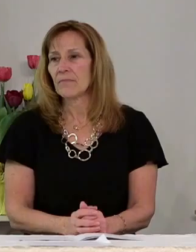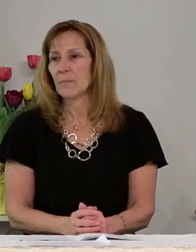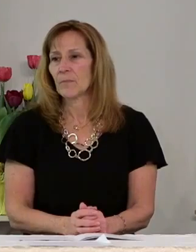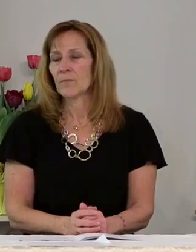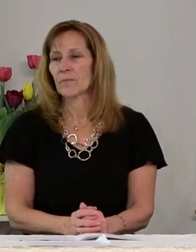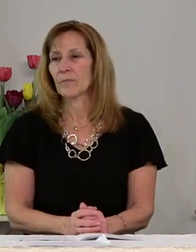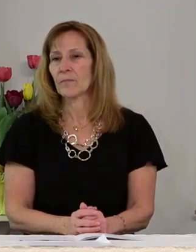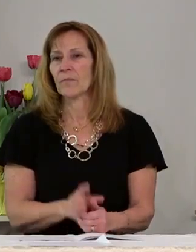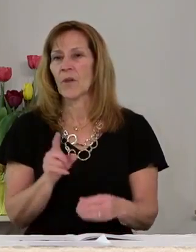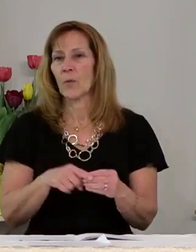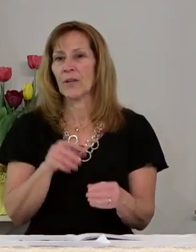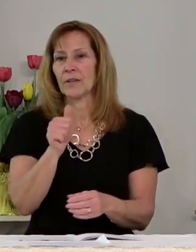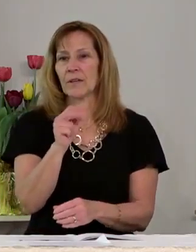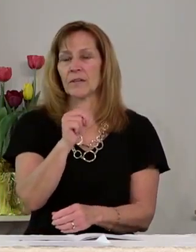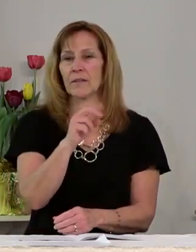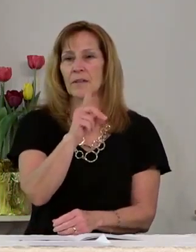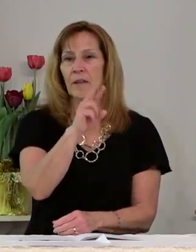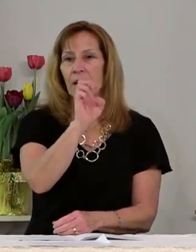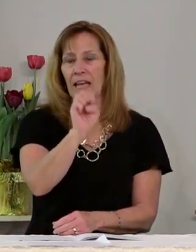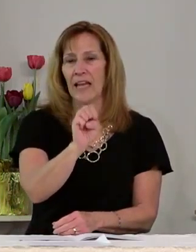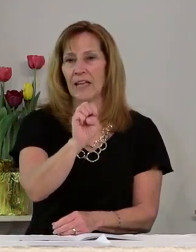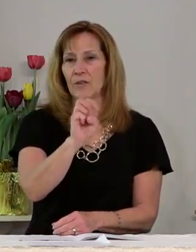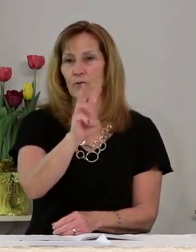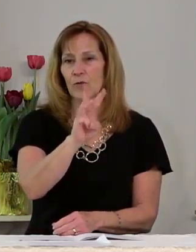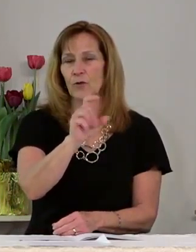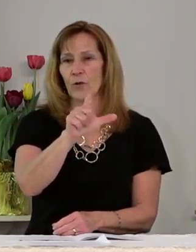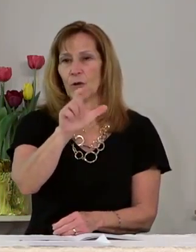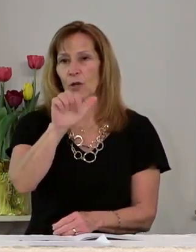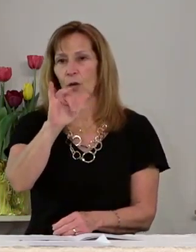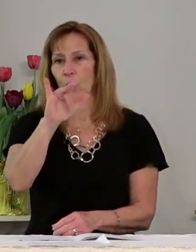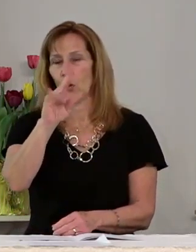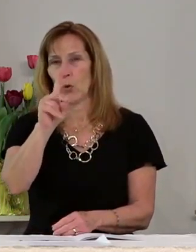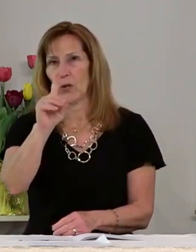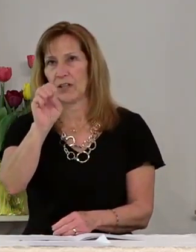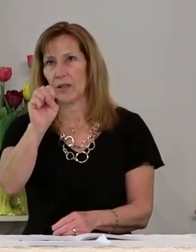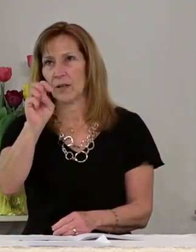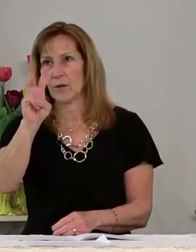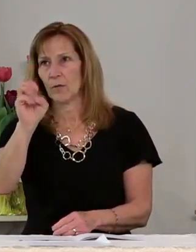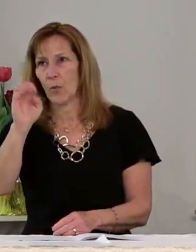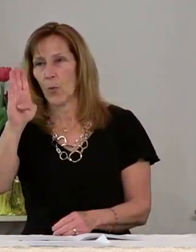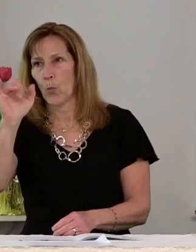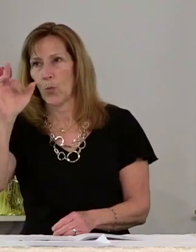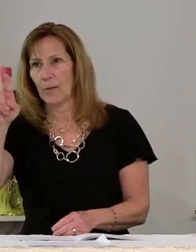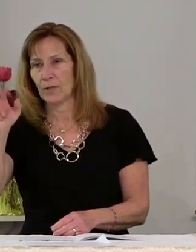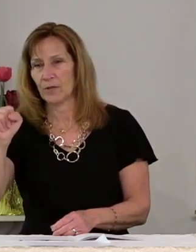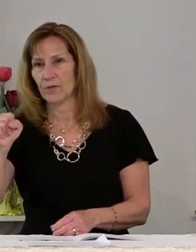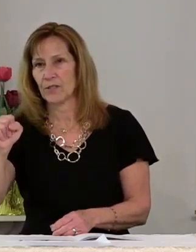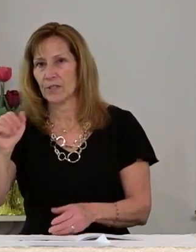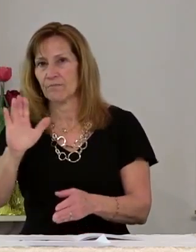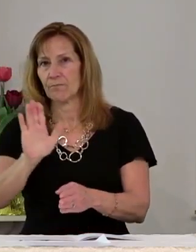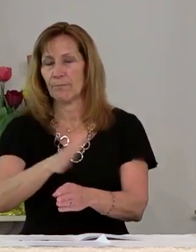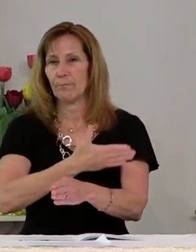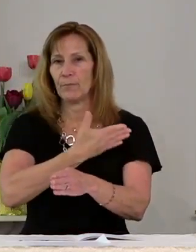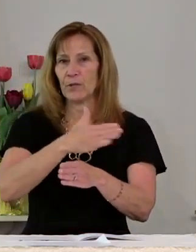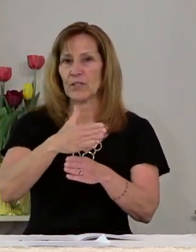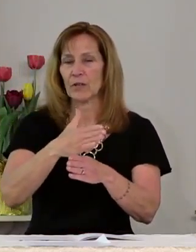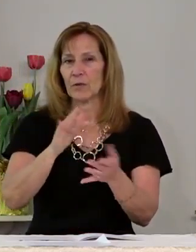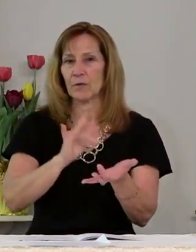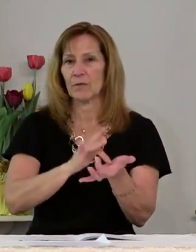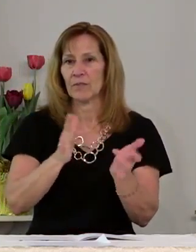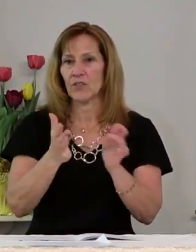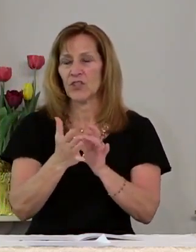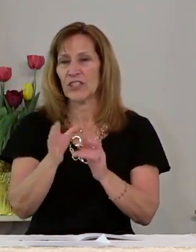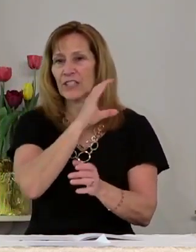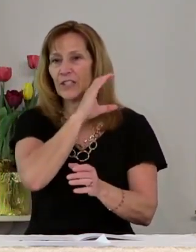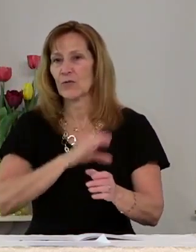When Andrew Lloyd Webber's rock opera Jesus Christ Superstar opened on